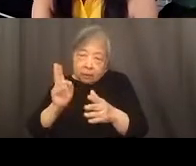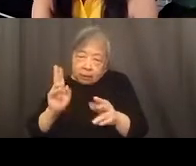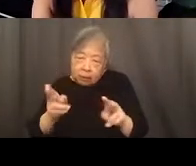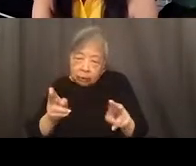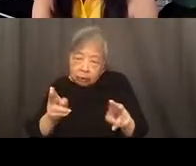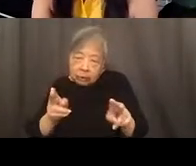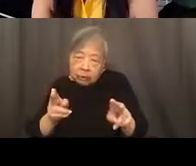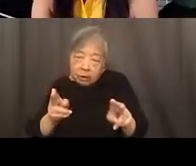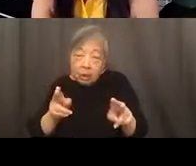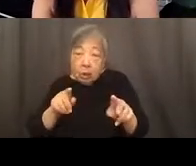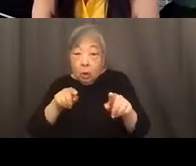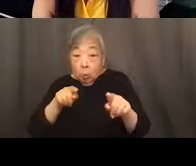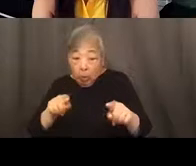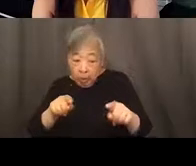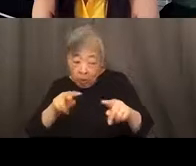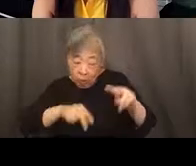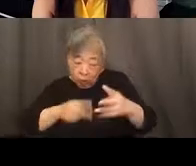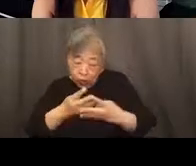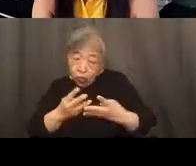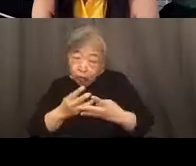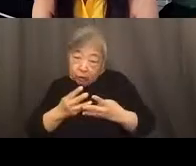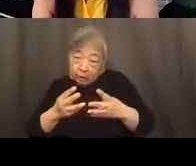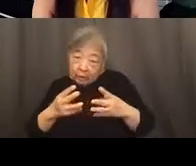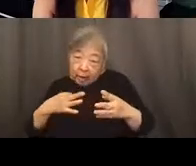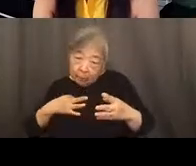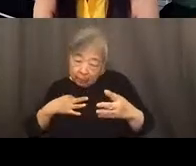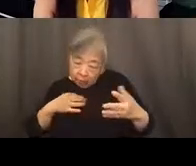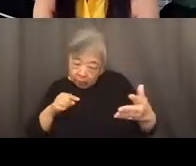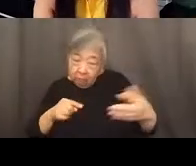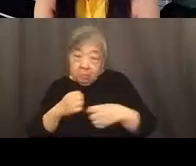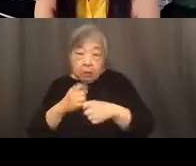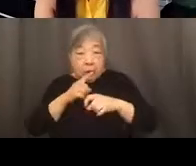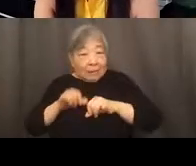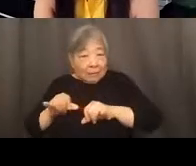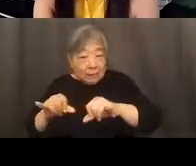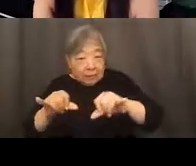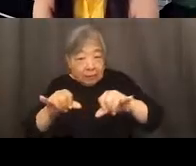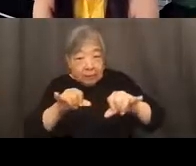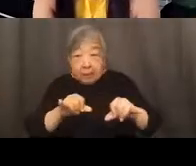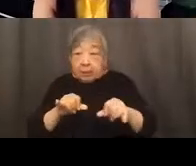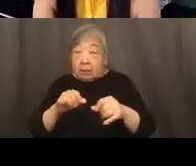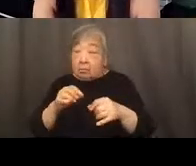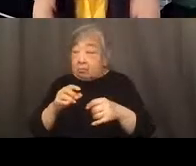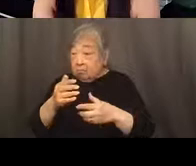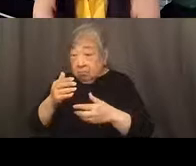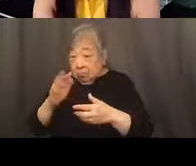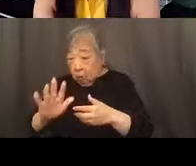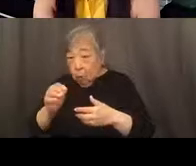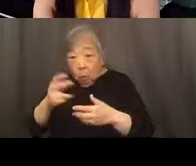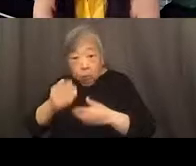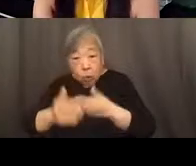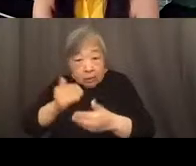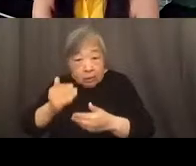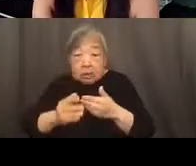screening process. And again, to make sure that there's consistency, whether that's in your own processes, or you're working through a third party